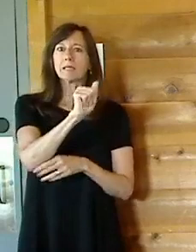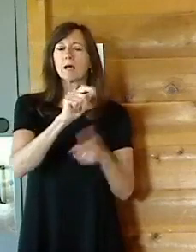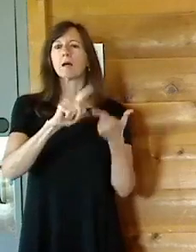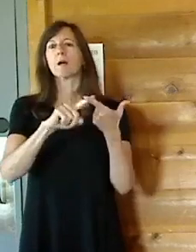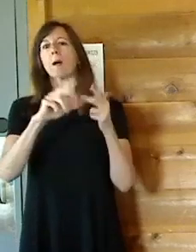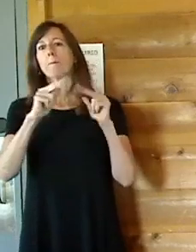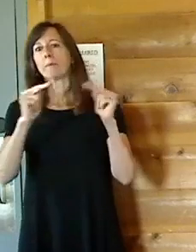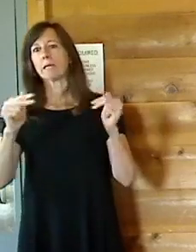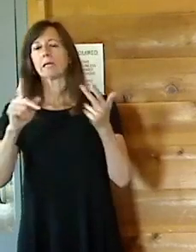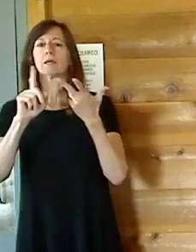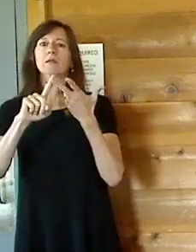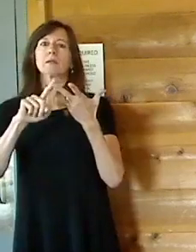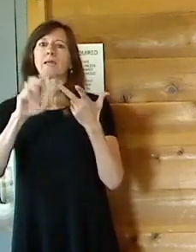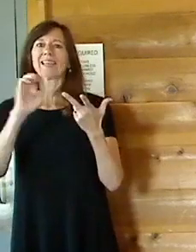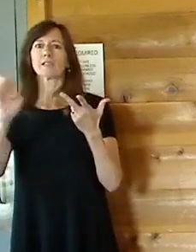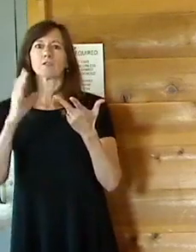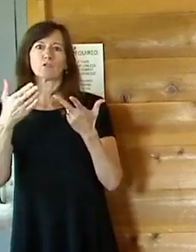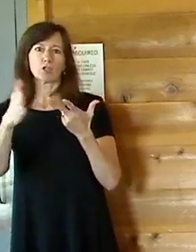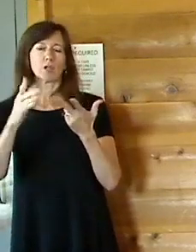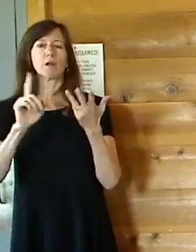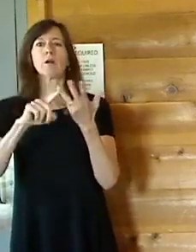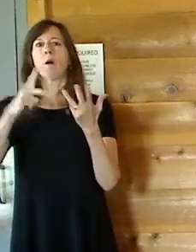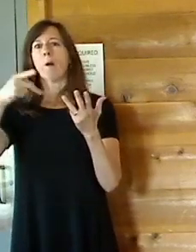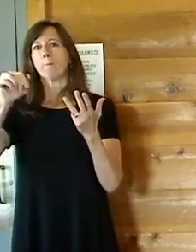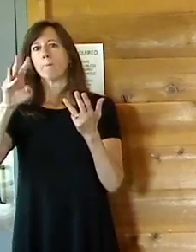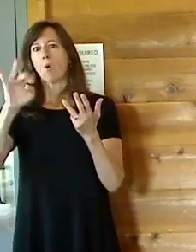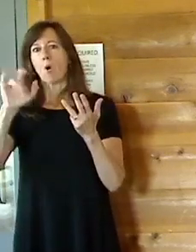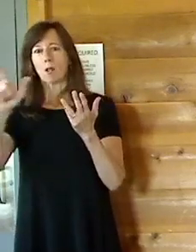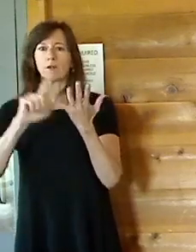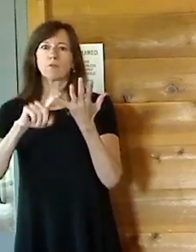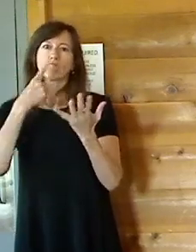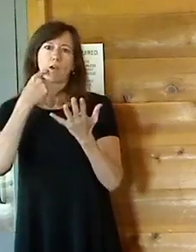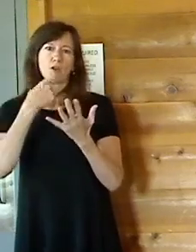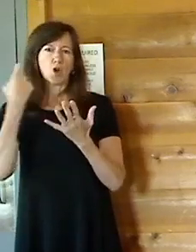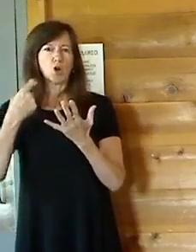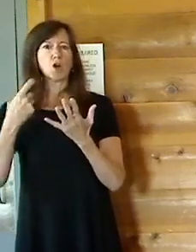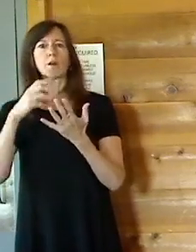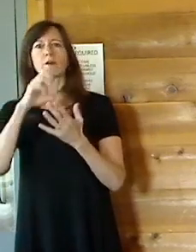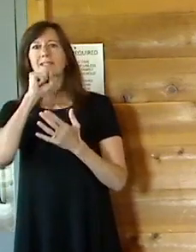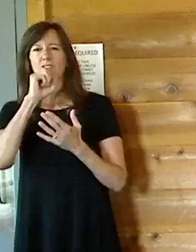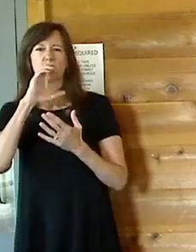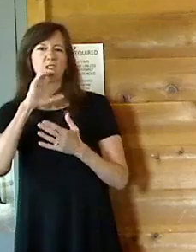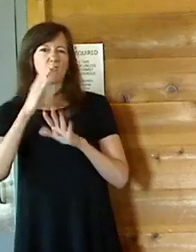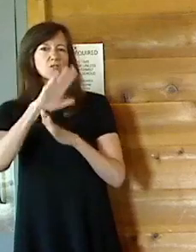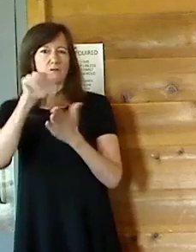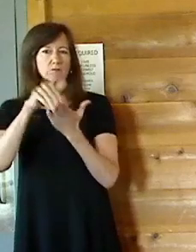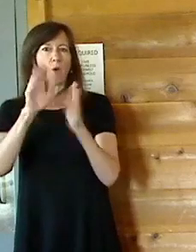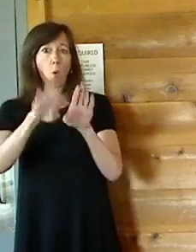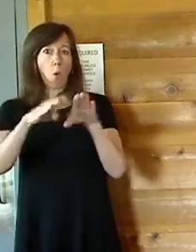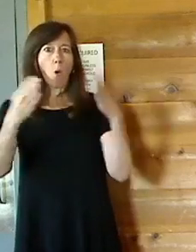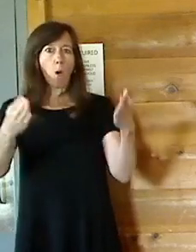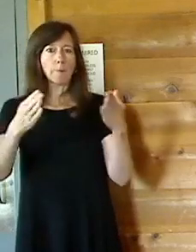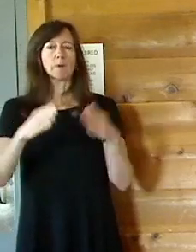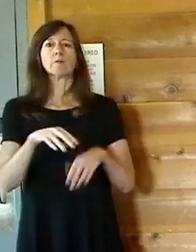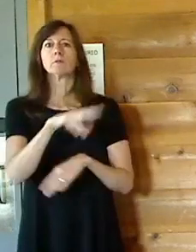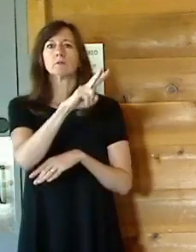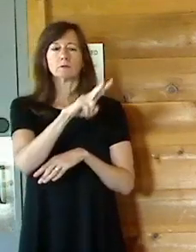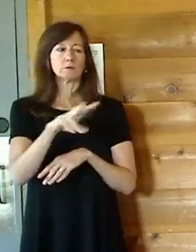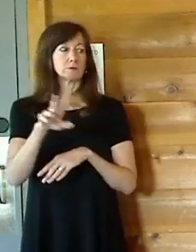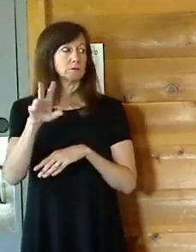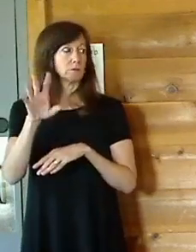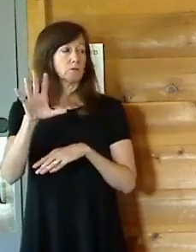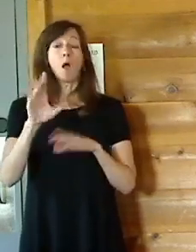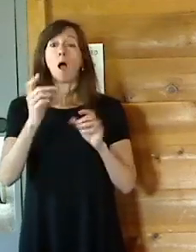Millerton, Pauling, and Red Hook Senior Centers are now open from 9 a.m. to 2 p.m. I do want to clarify. We open at 9